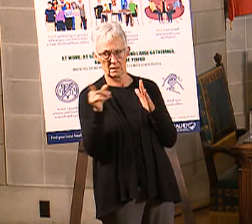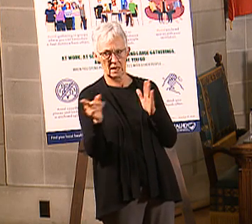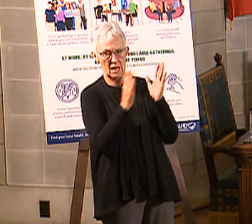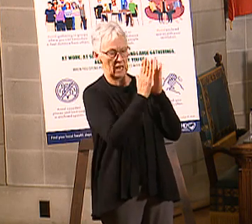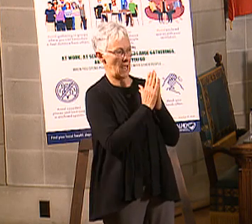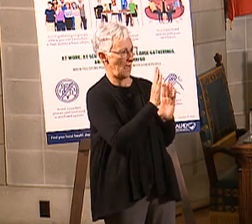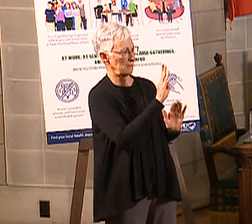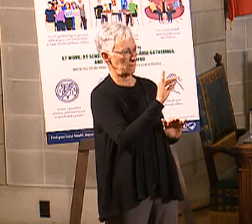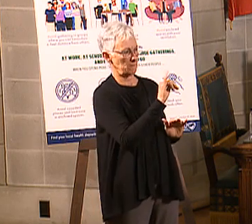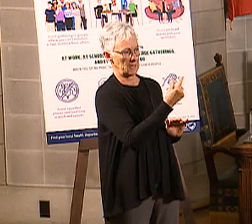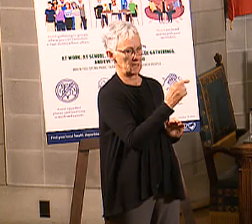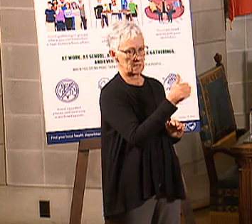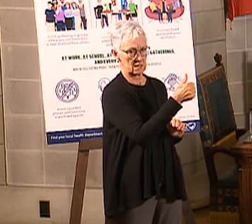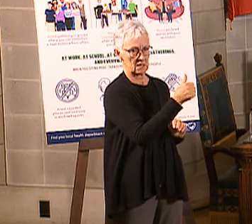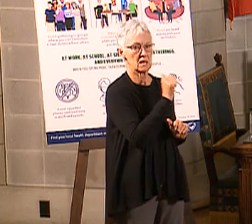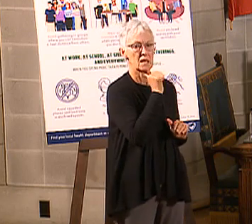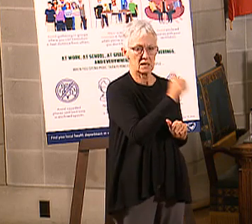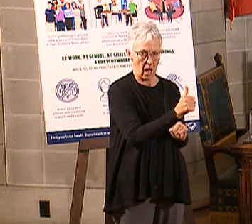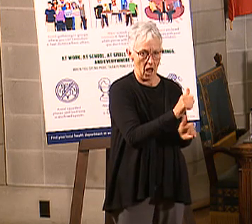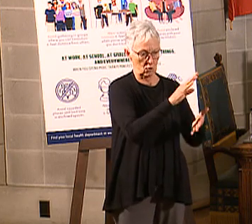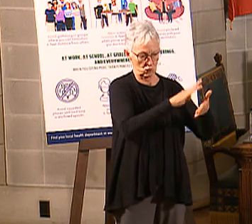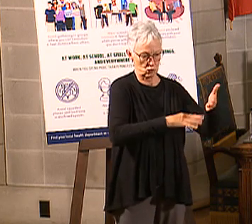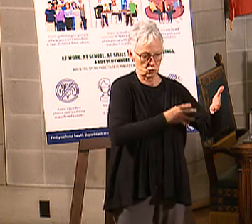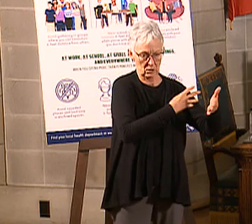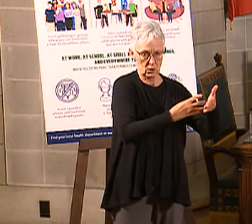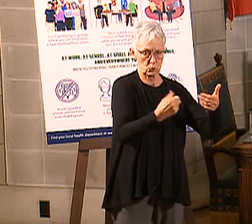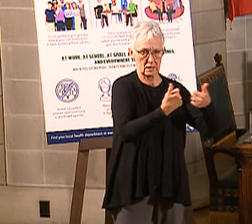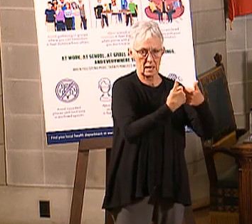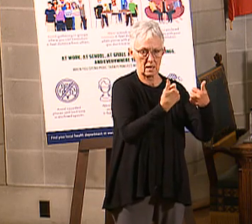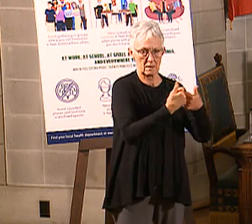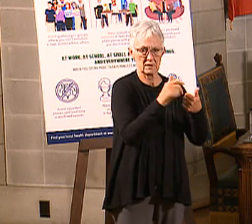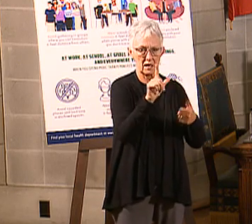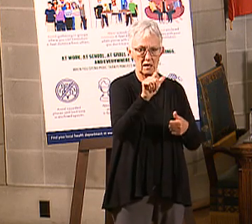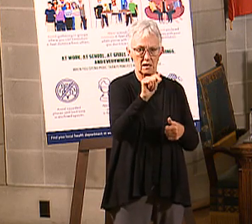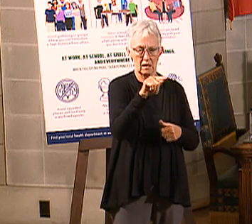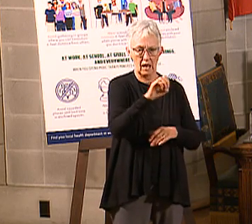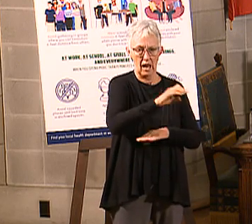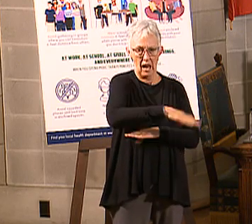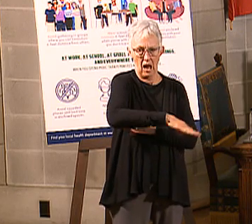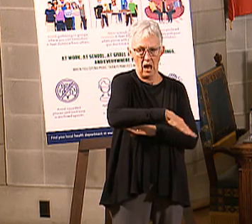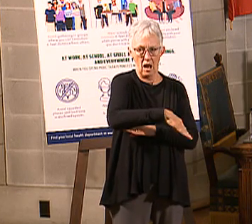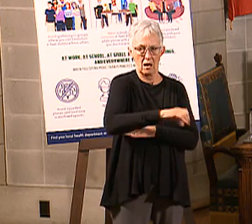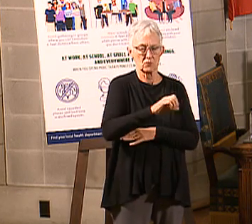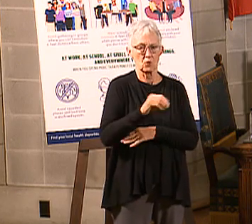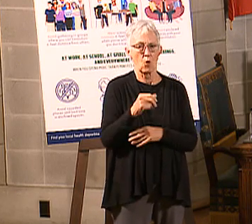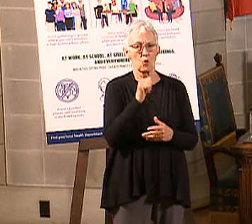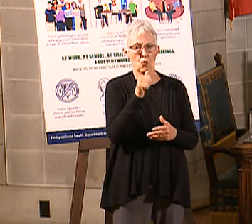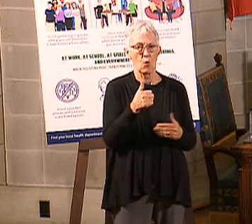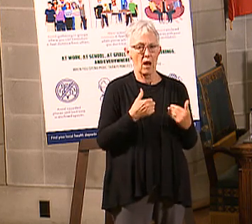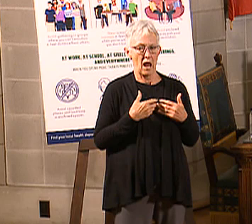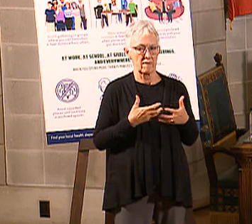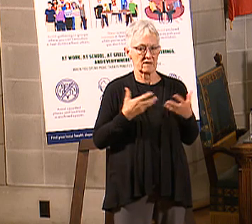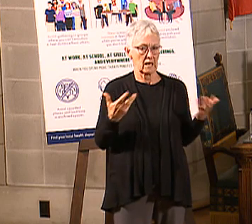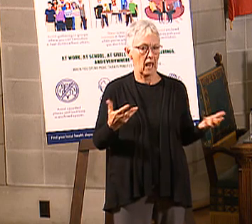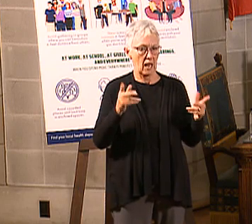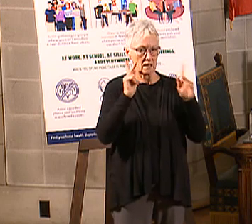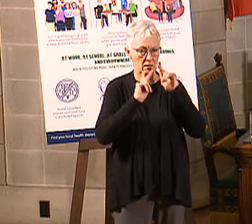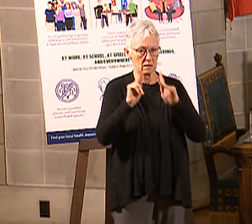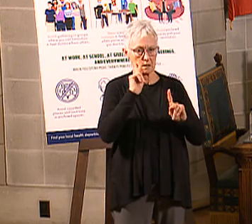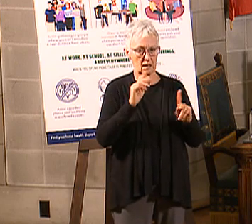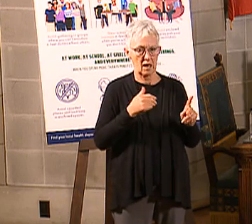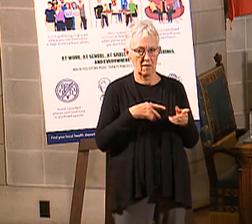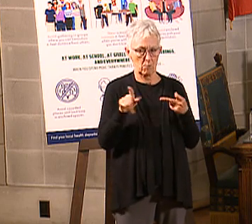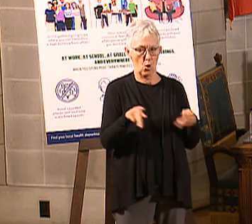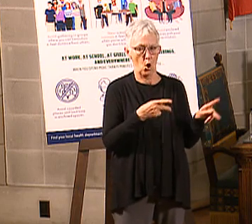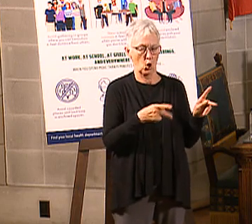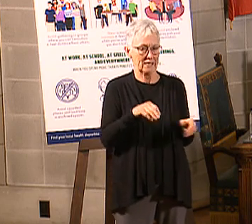league, not to schedule games late in the afternoon, so that you don't have a lot of people having parties inside their